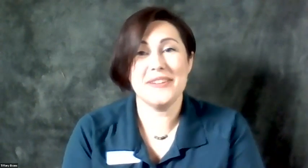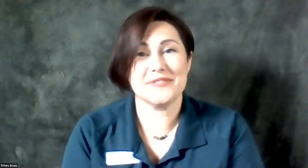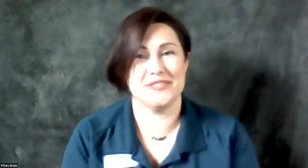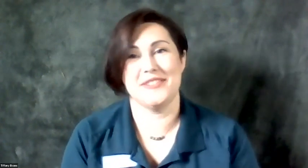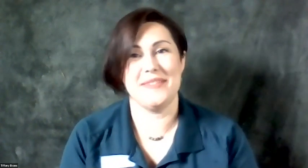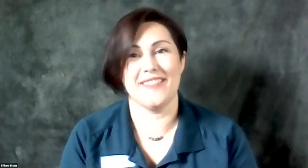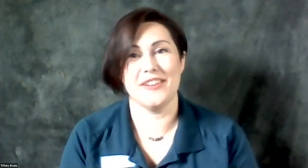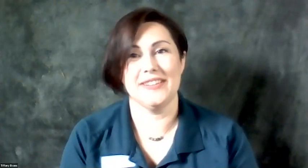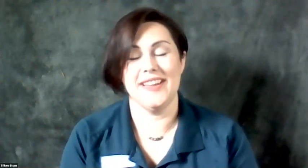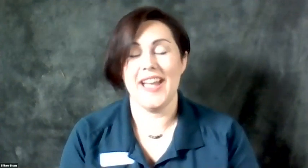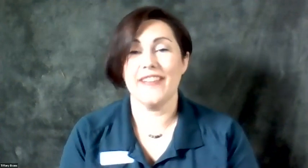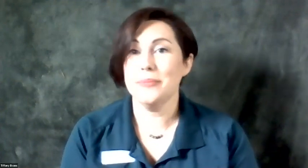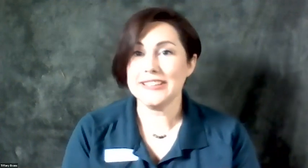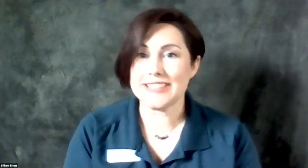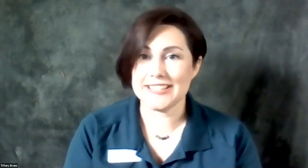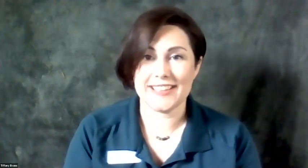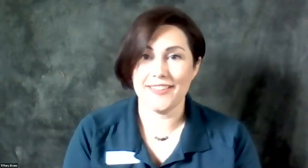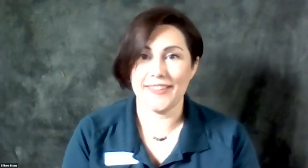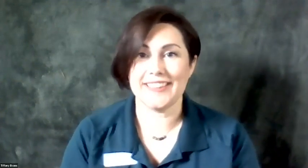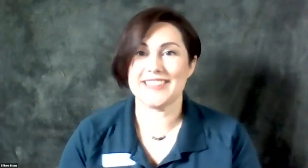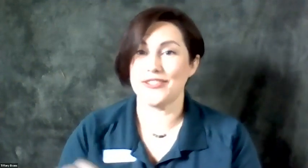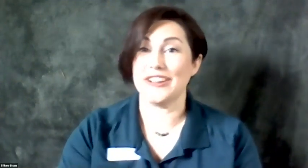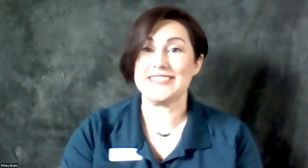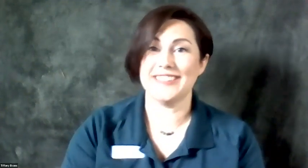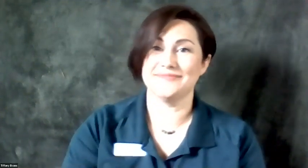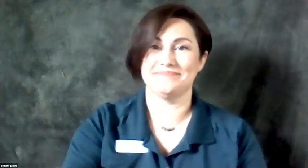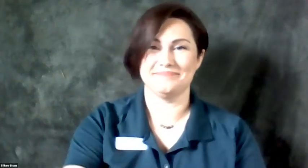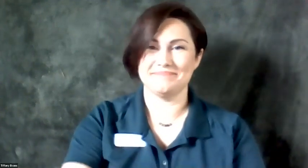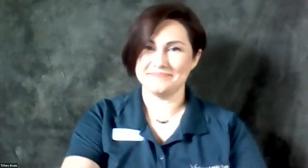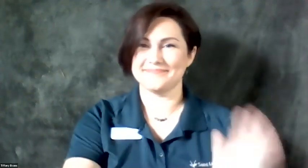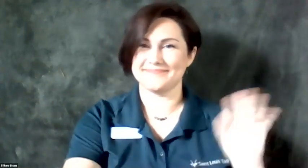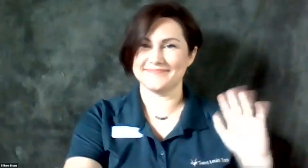for joining me, everyone. Everybody stay safe and have a great day. Thank you.